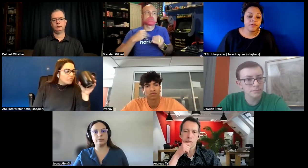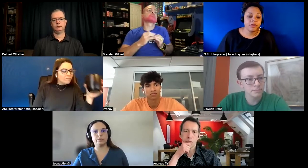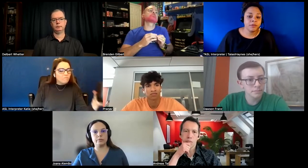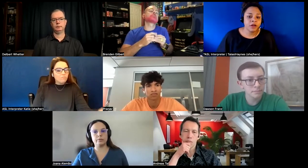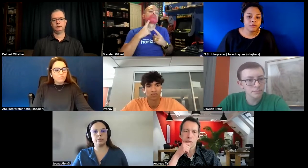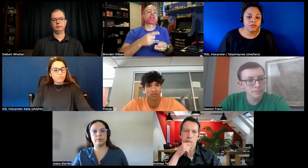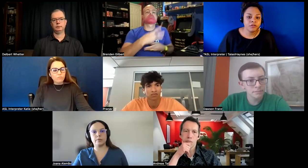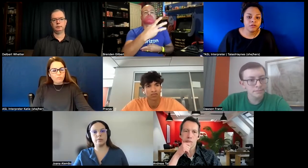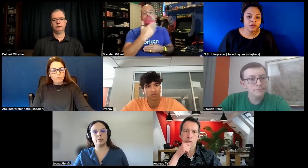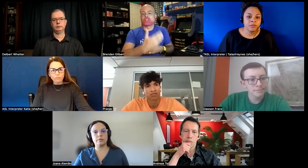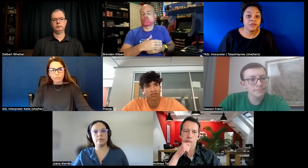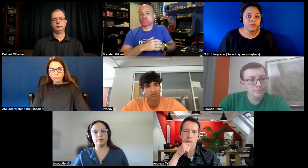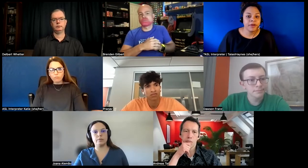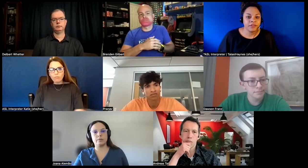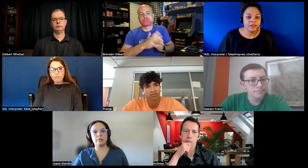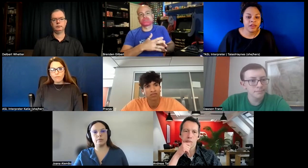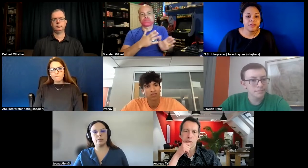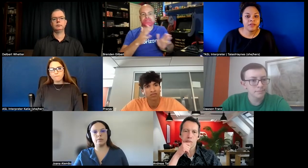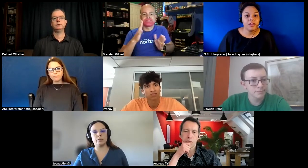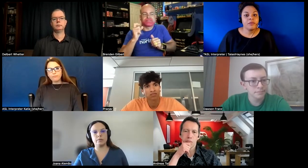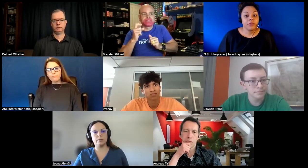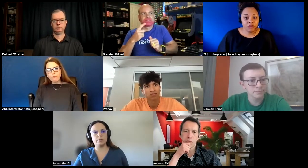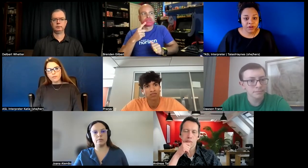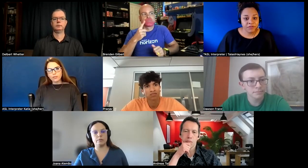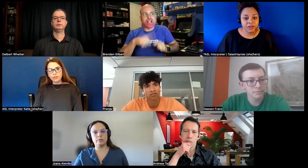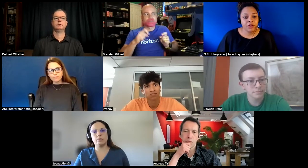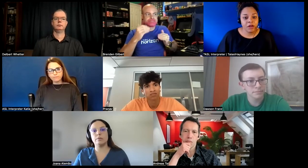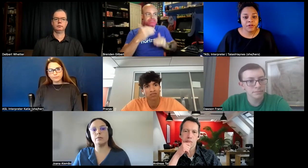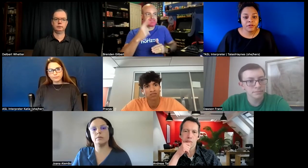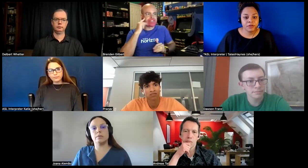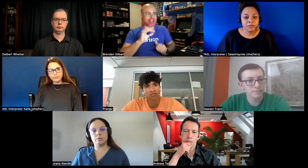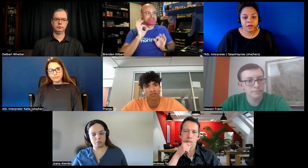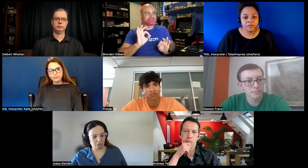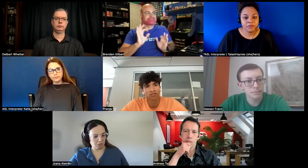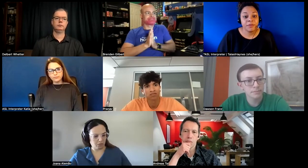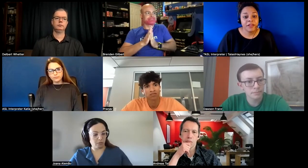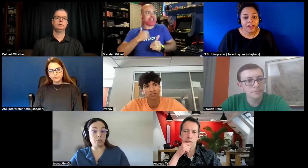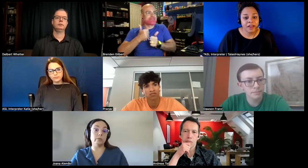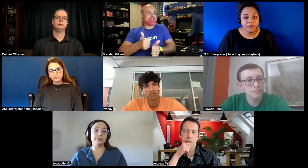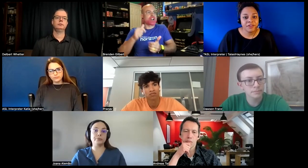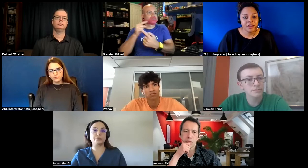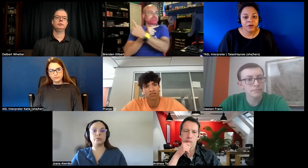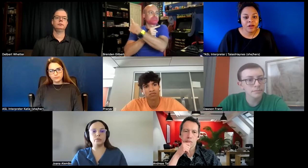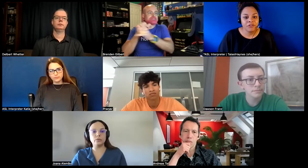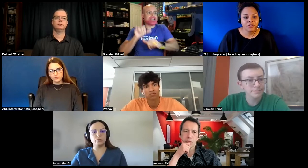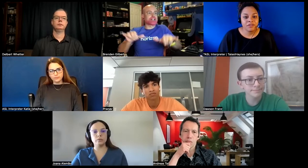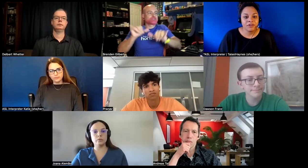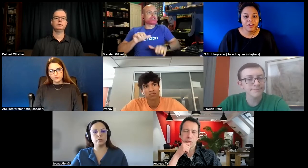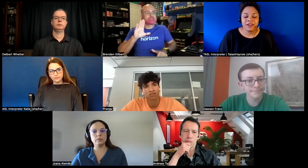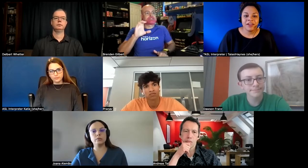very limited options um especially back in the day and then players would have to get up and um debate that in order to get more options they're not